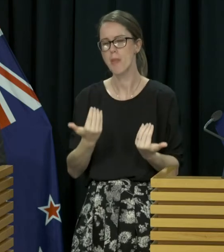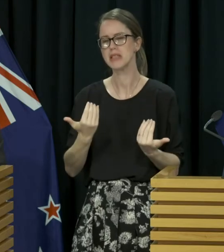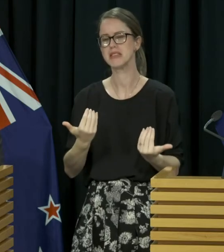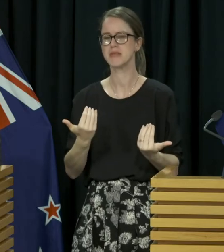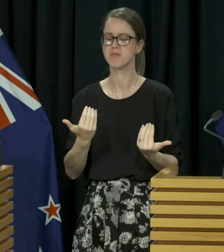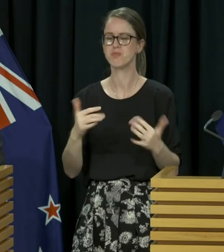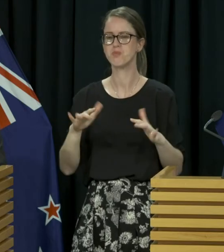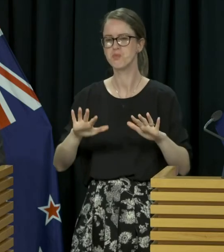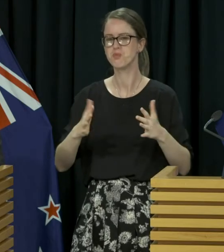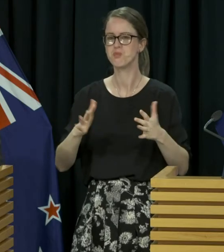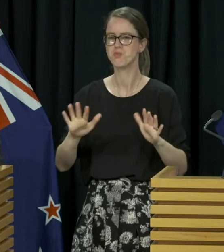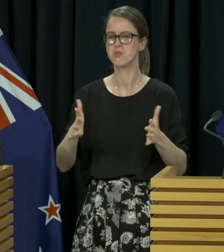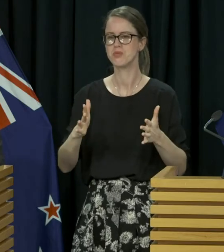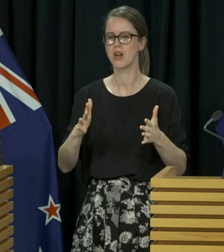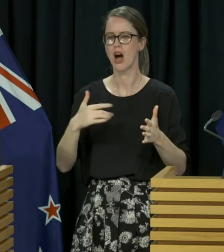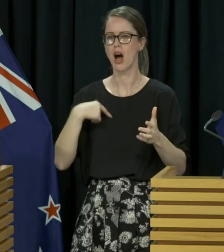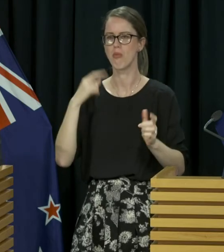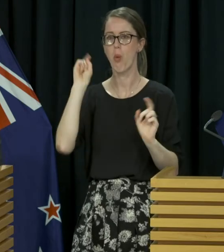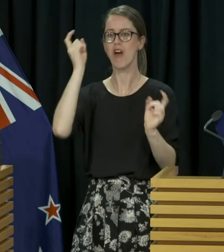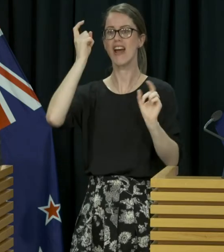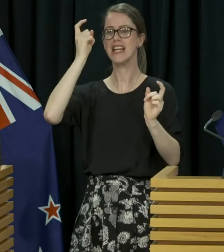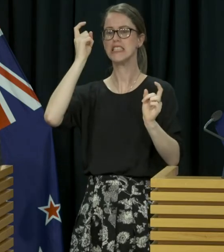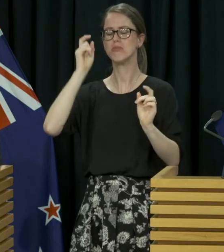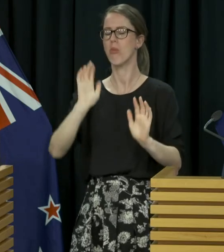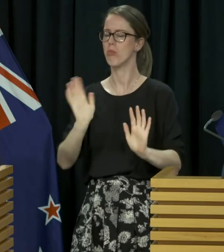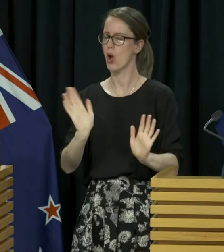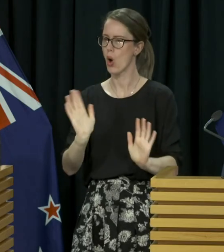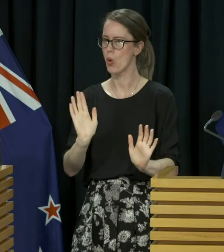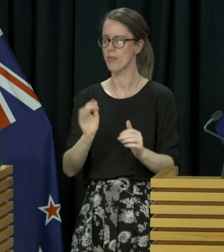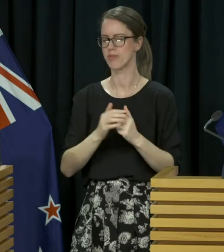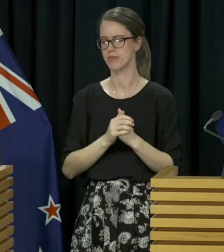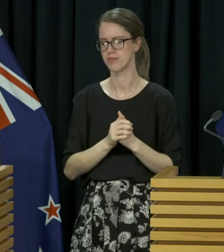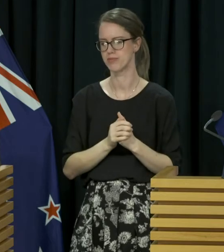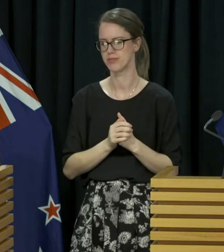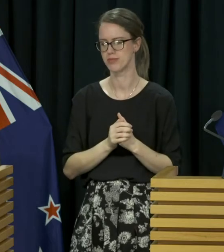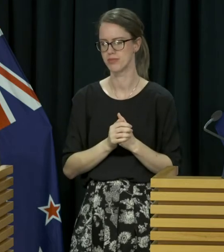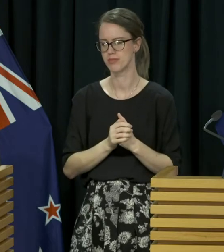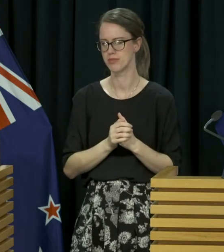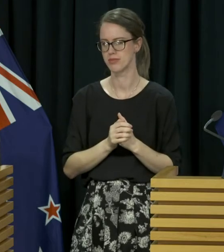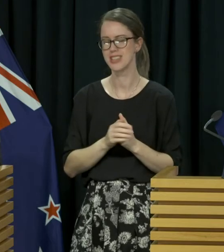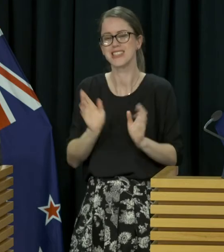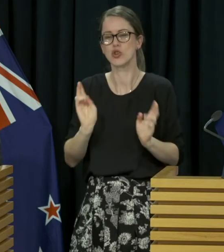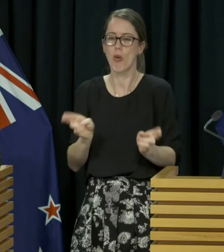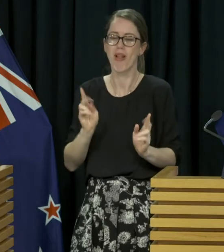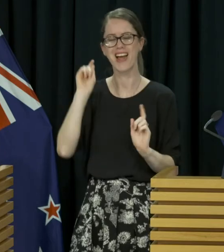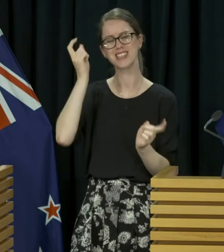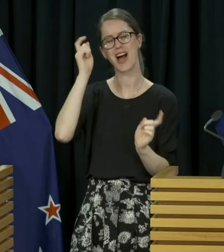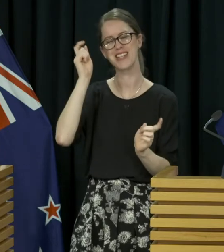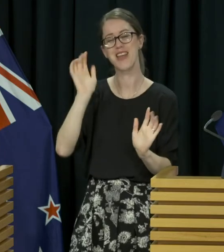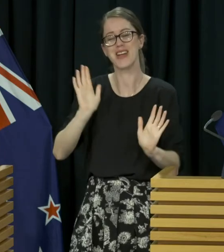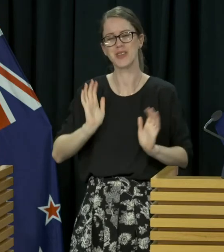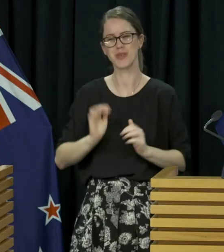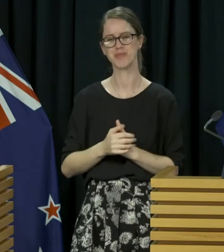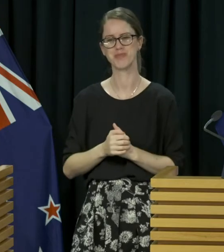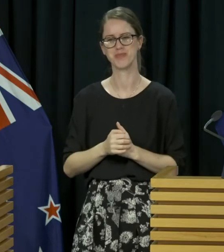not causing me heightened levels of anxiety, but then just more sort of the usual levels of anxiety.